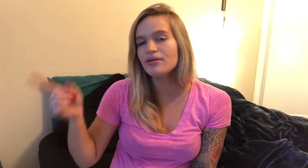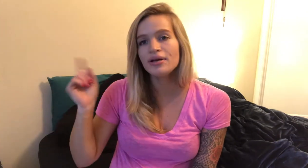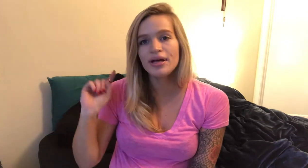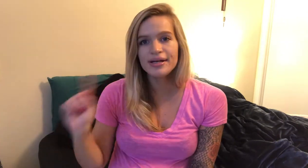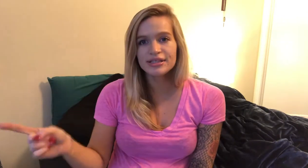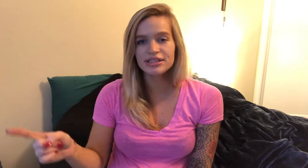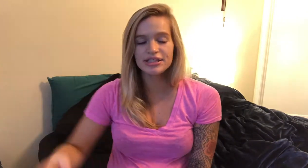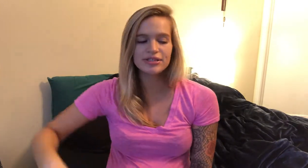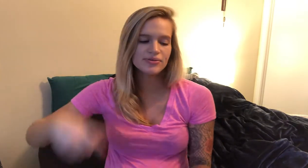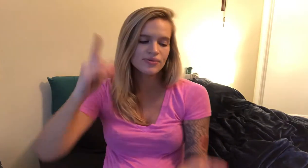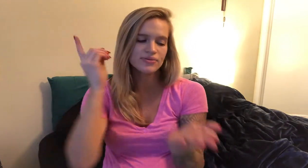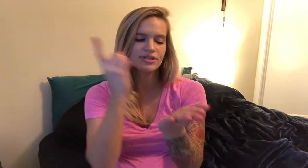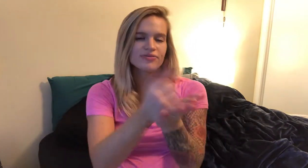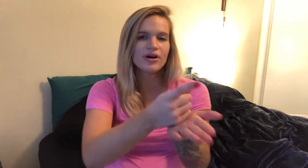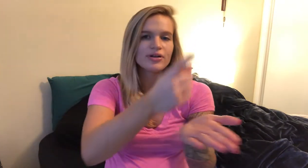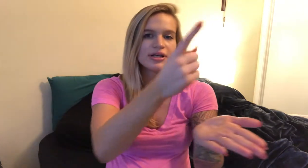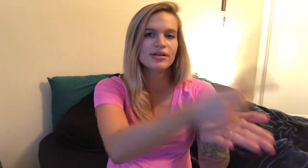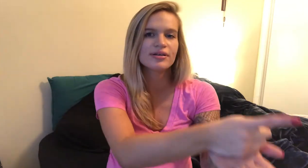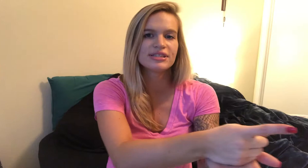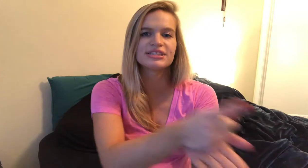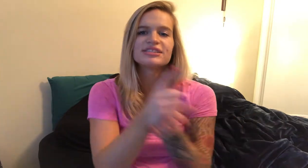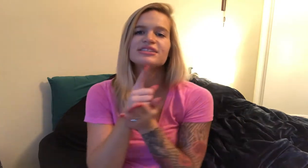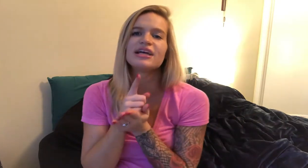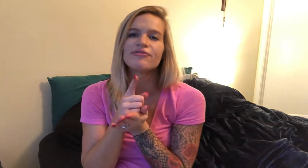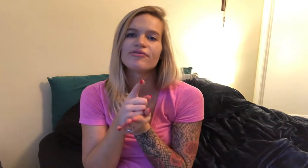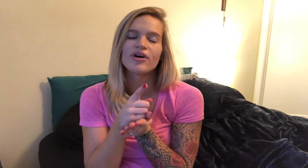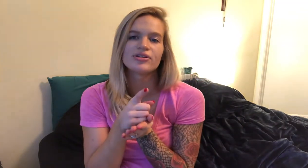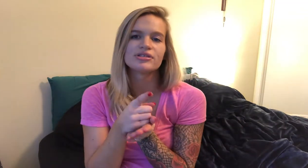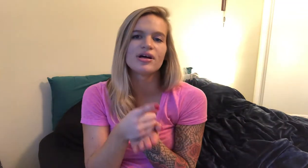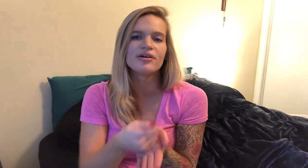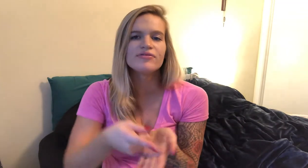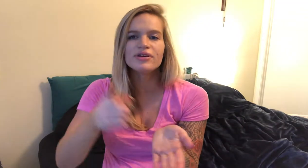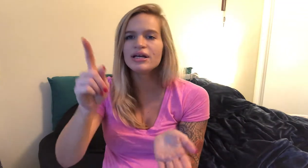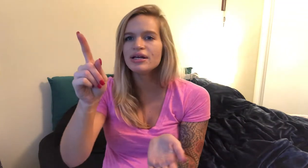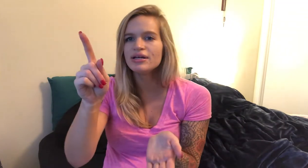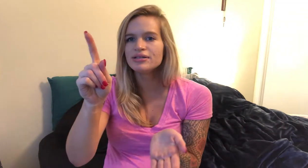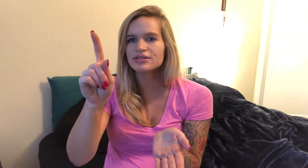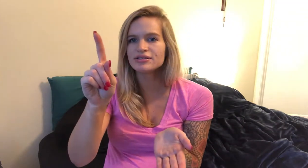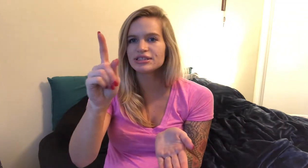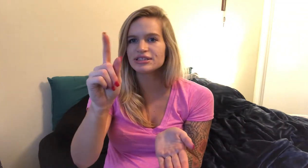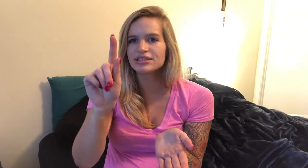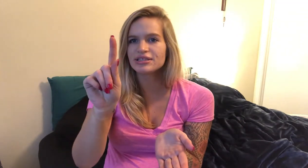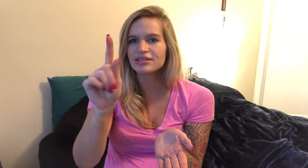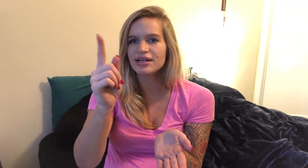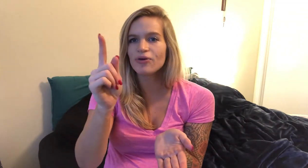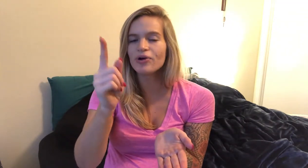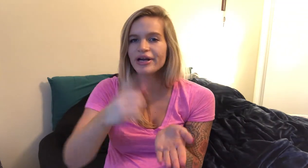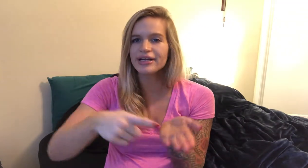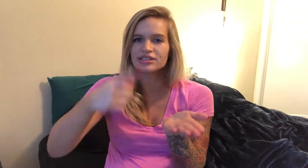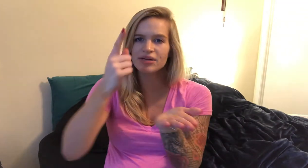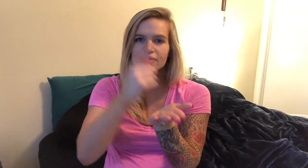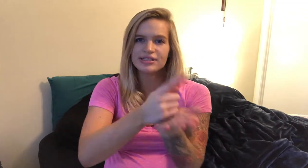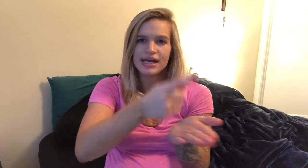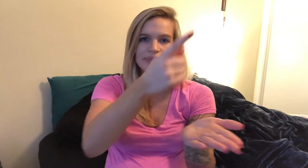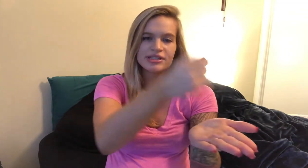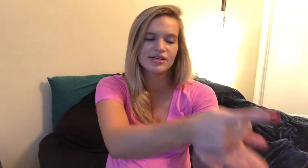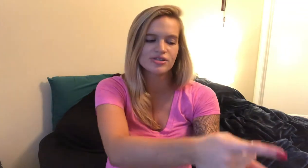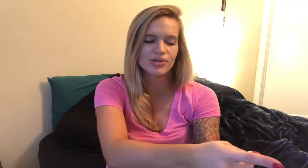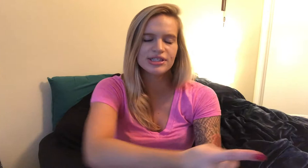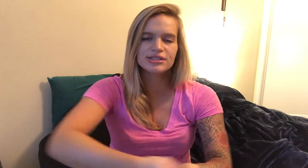she was falling this is the sign for fall in love so it's just like a one handshape and tap it down twice